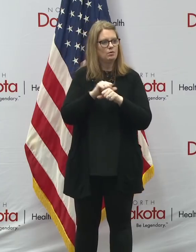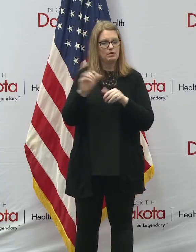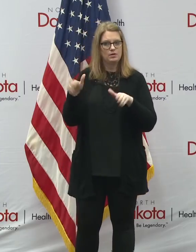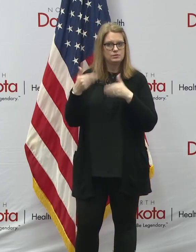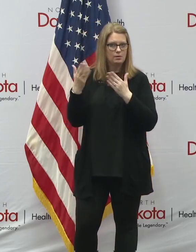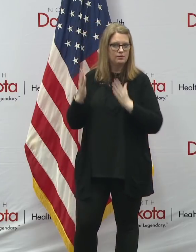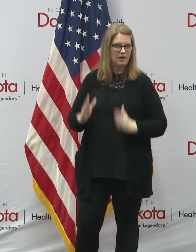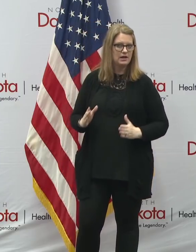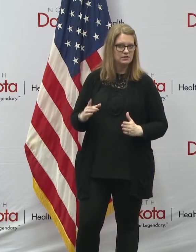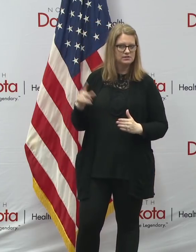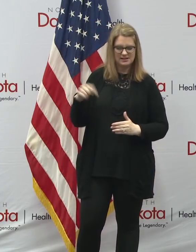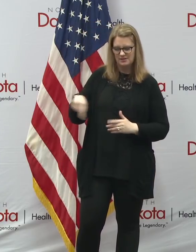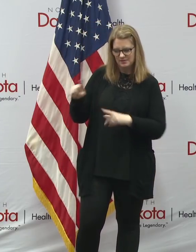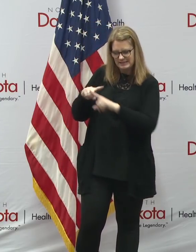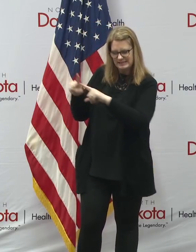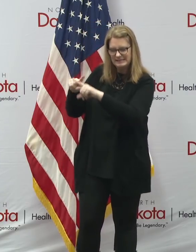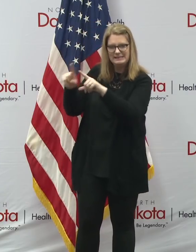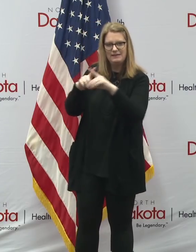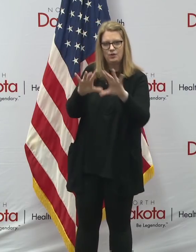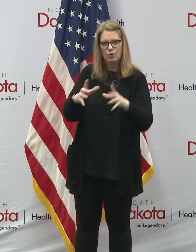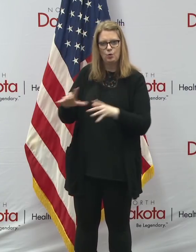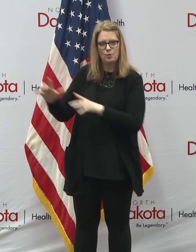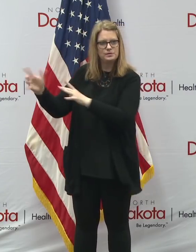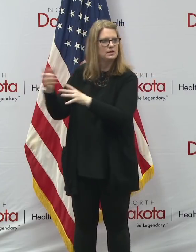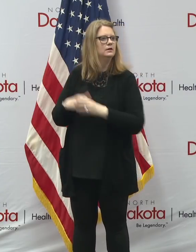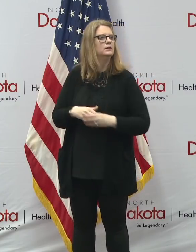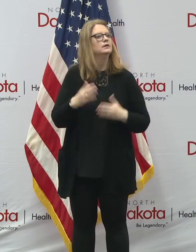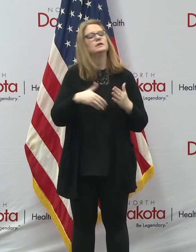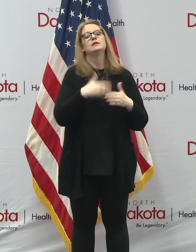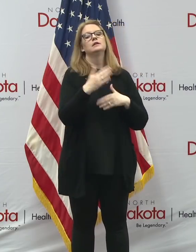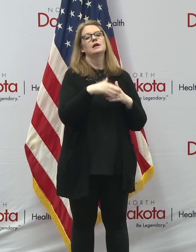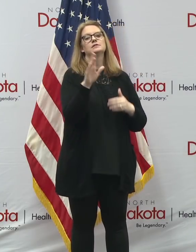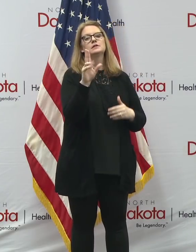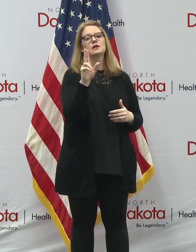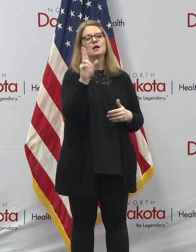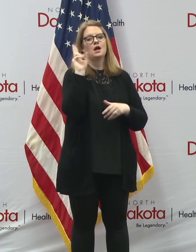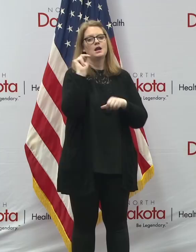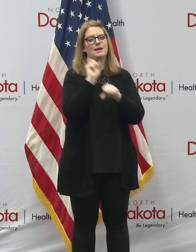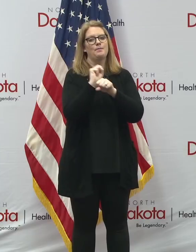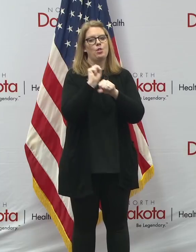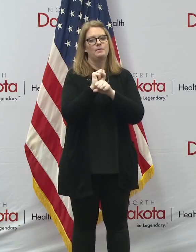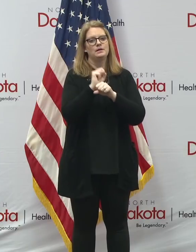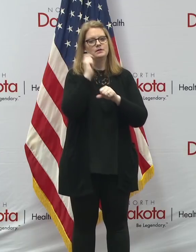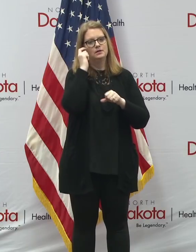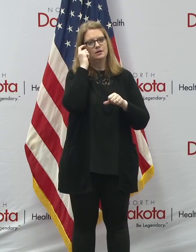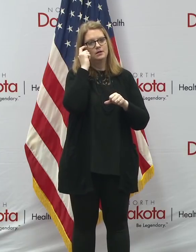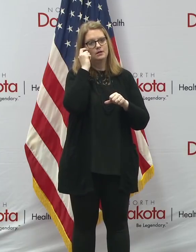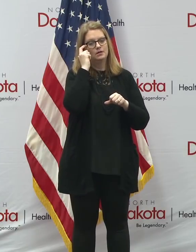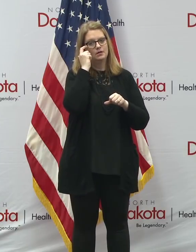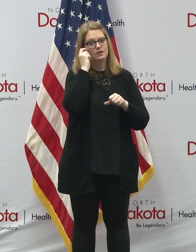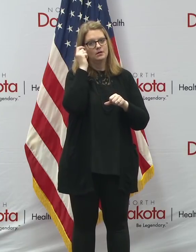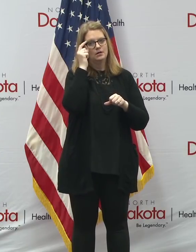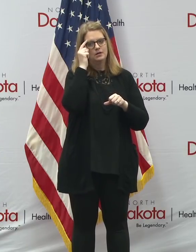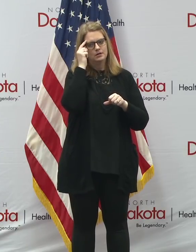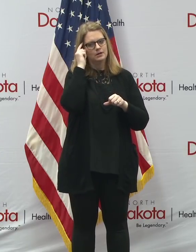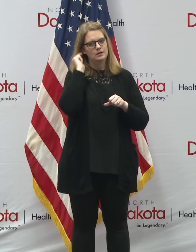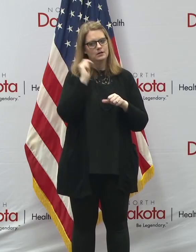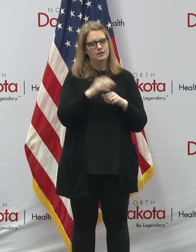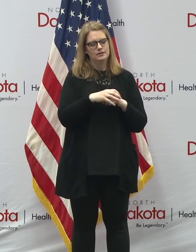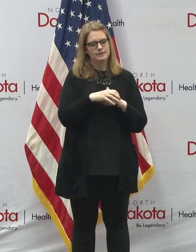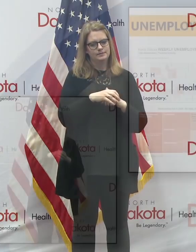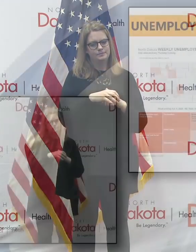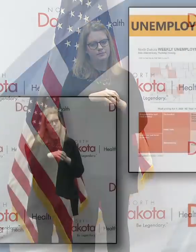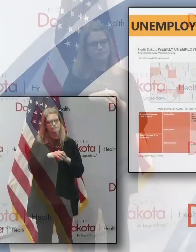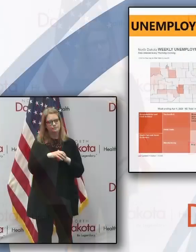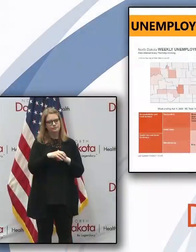and those coalitions. Next up on unemployment, we want to give some highlights here.